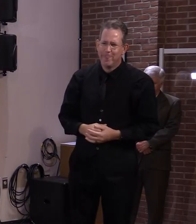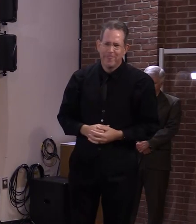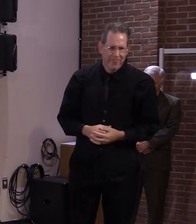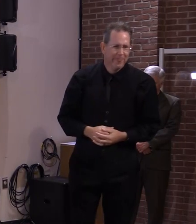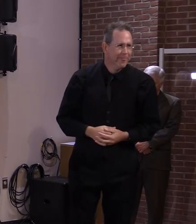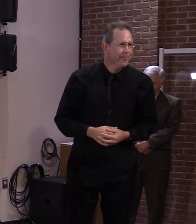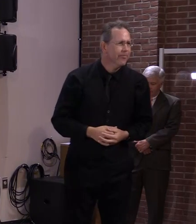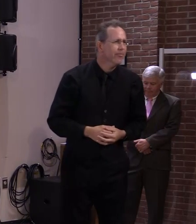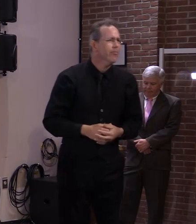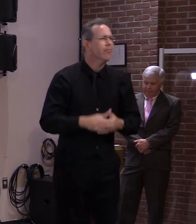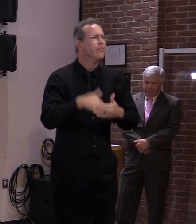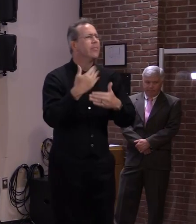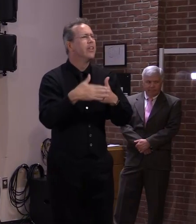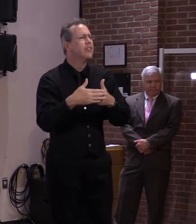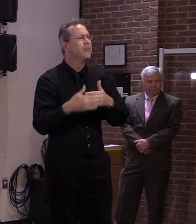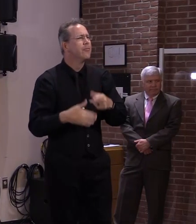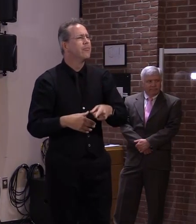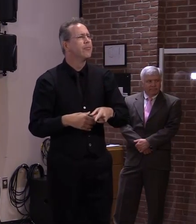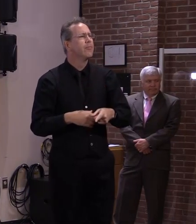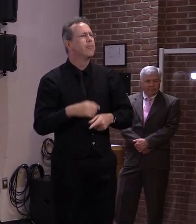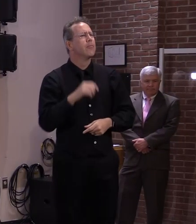Wilson Rank, Associated Press.